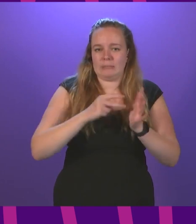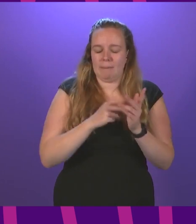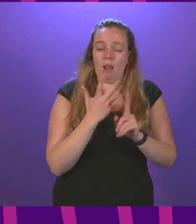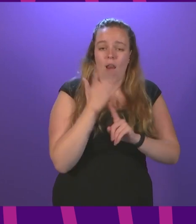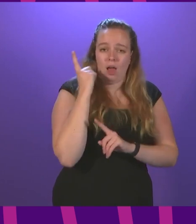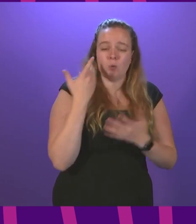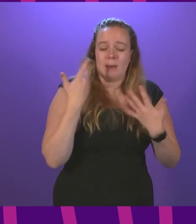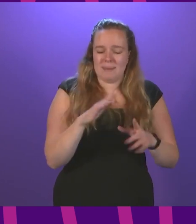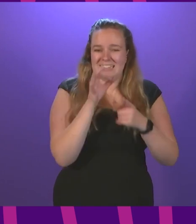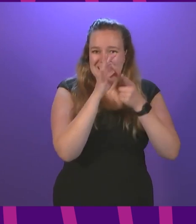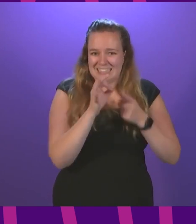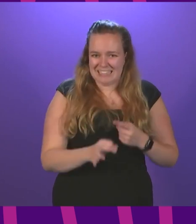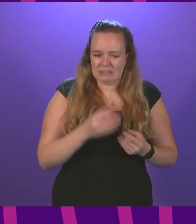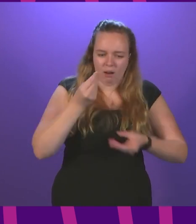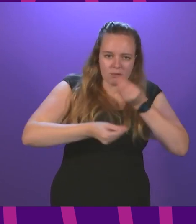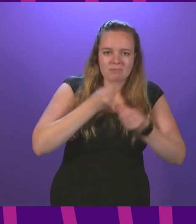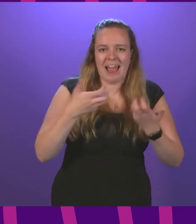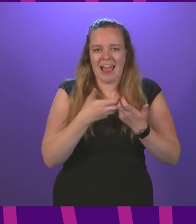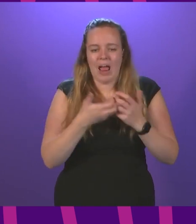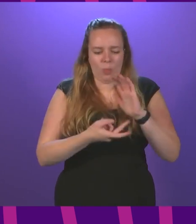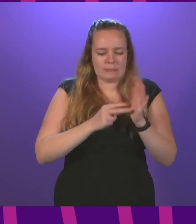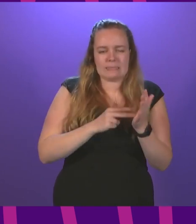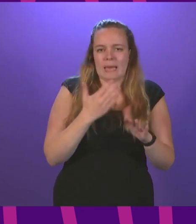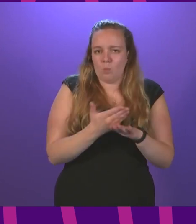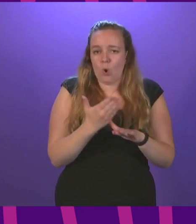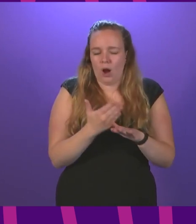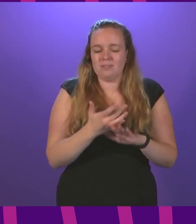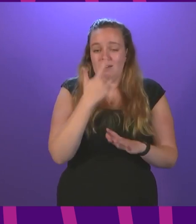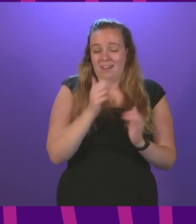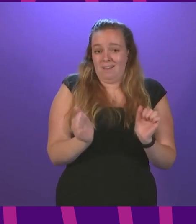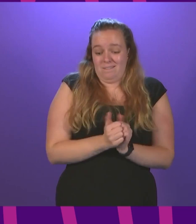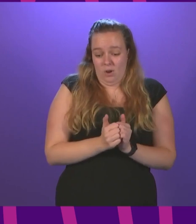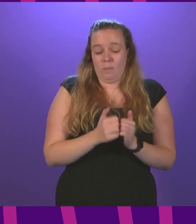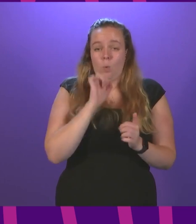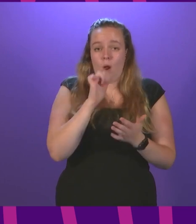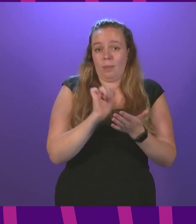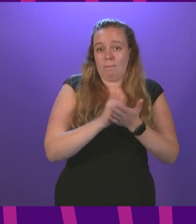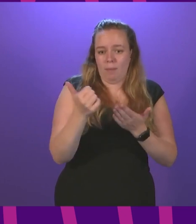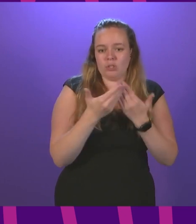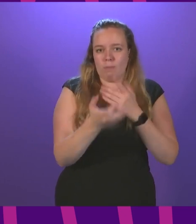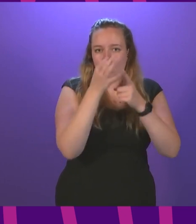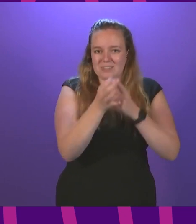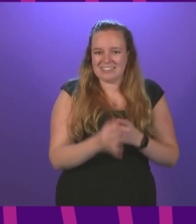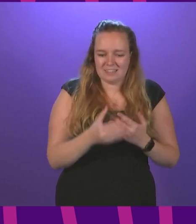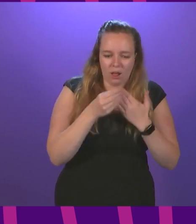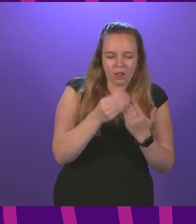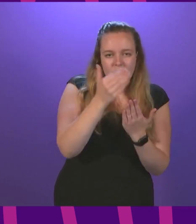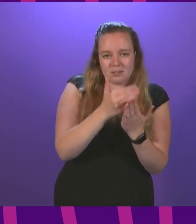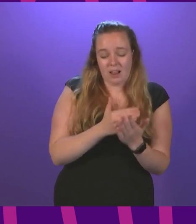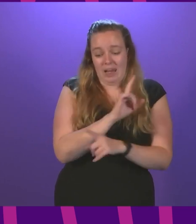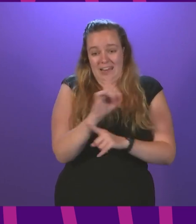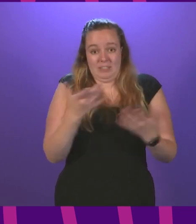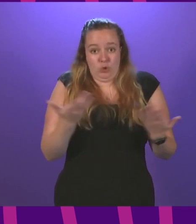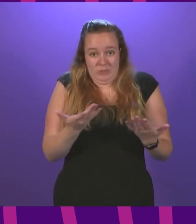week, we set out further details of how the scheme will operate. I can confirm that we will be publishing further detailed guidance for businesses later